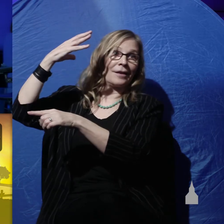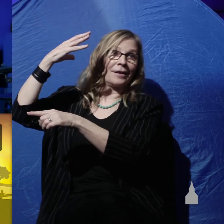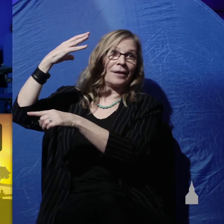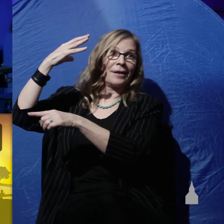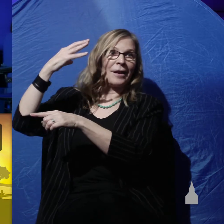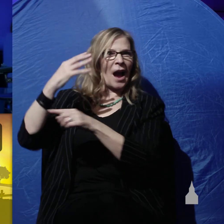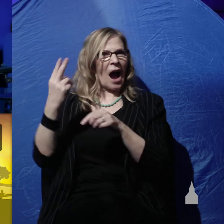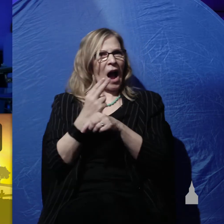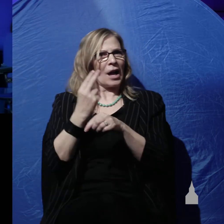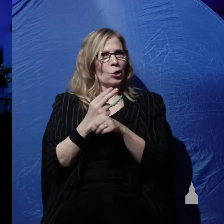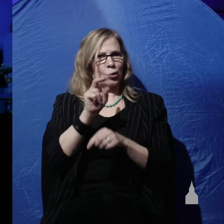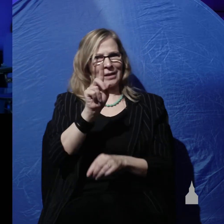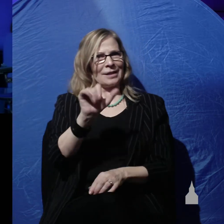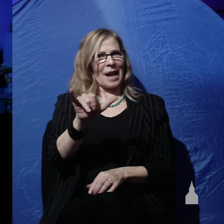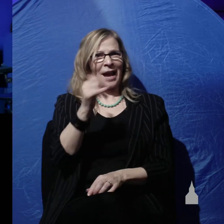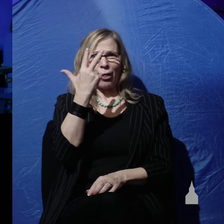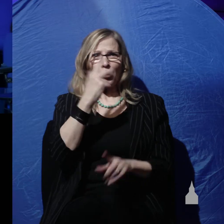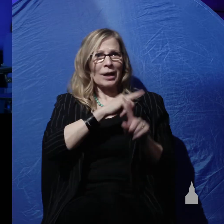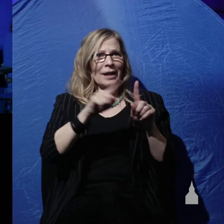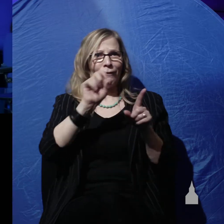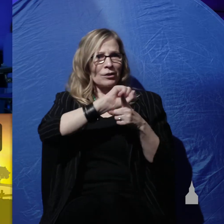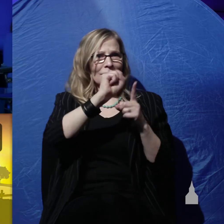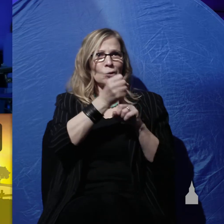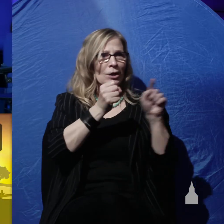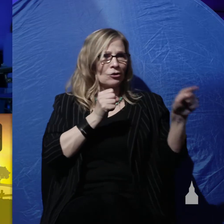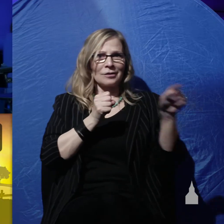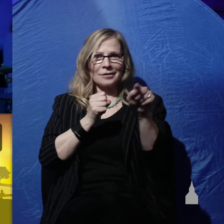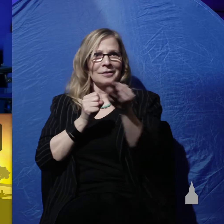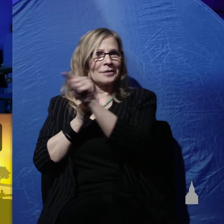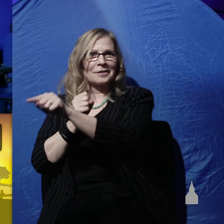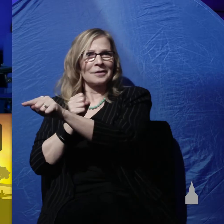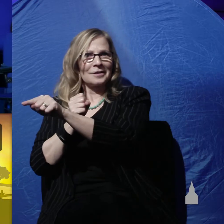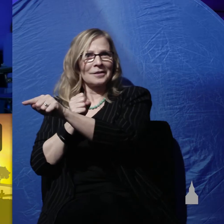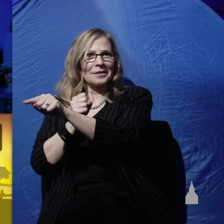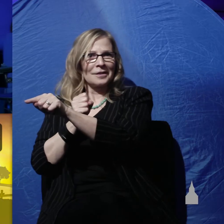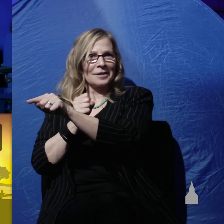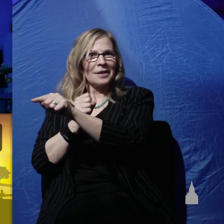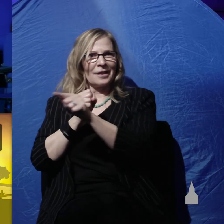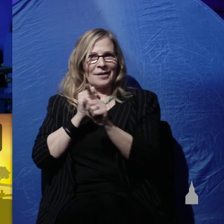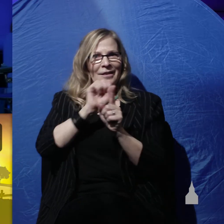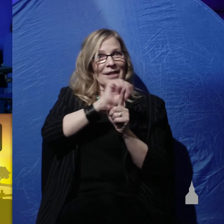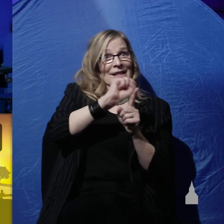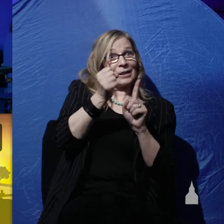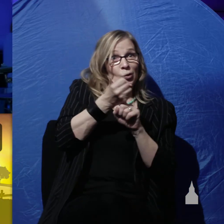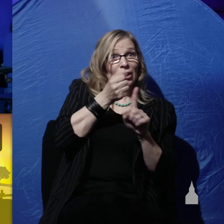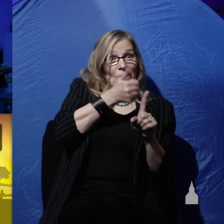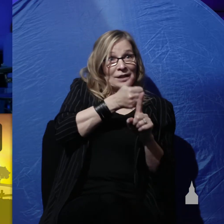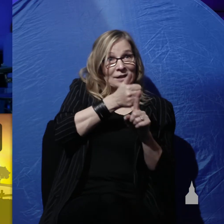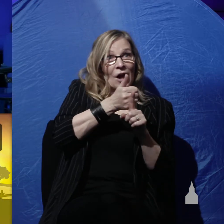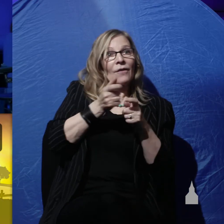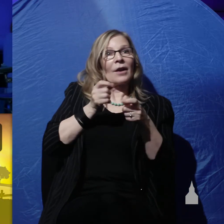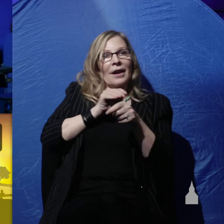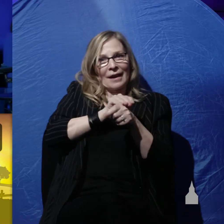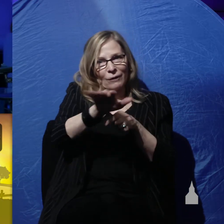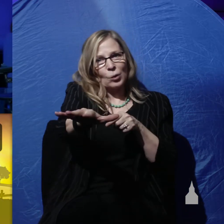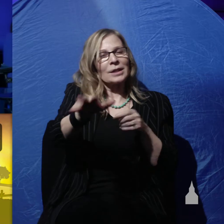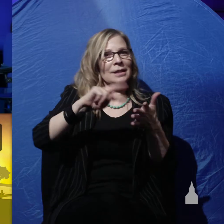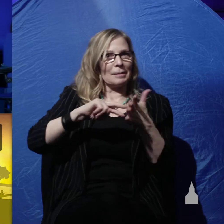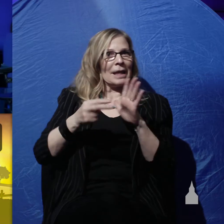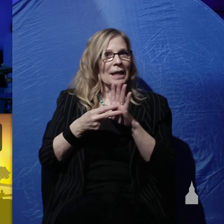case, and you can't move the meaning around. The context controls the meaning. Back in my grandfather's day, that's